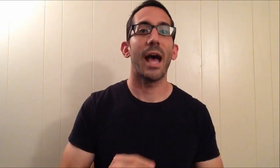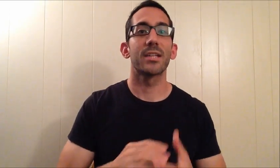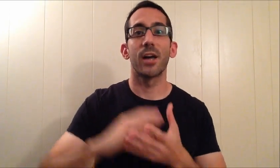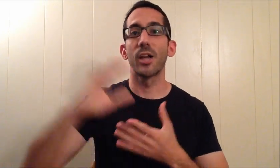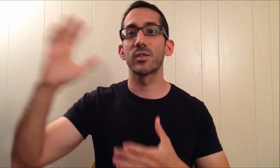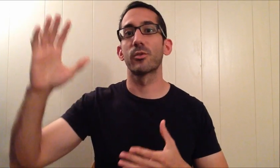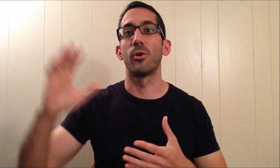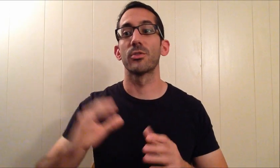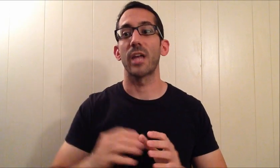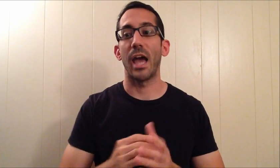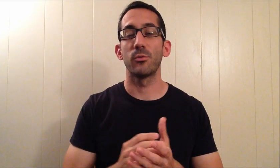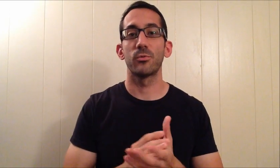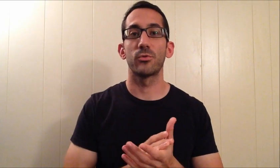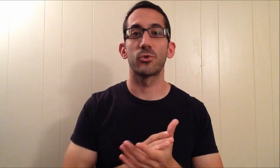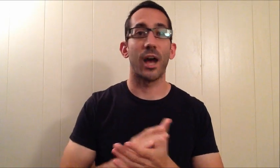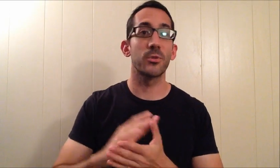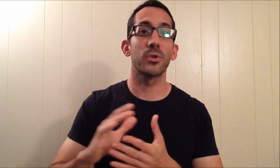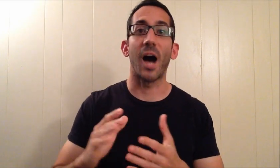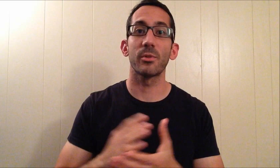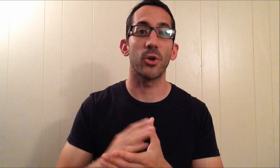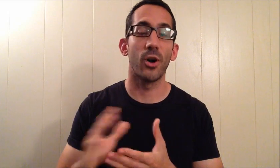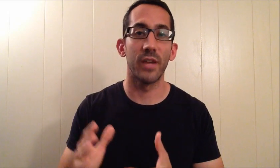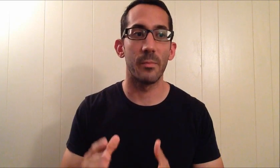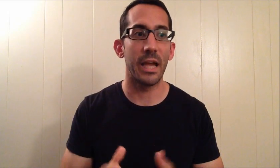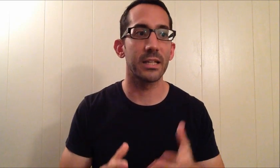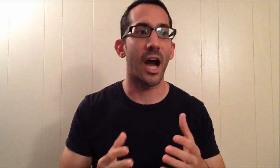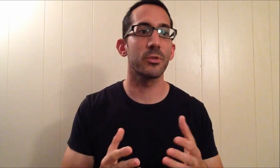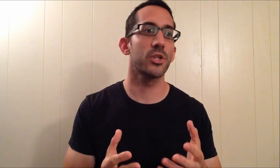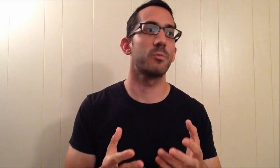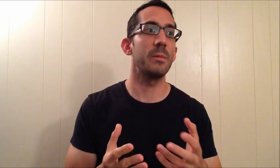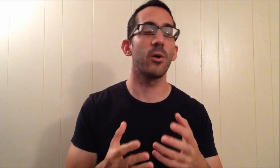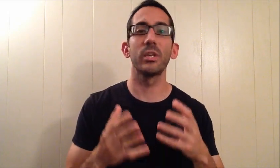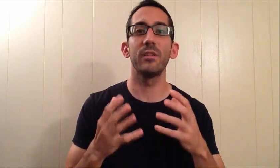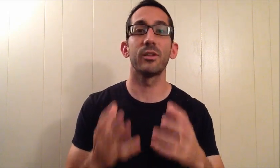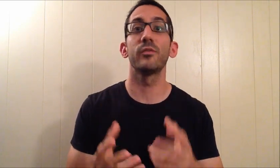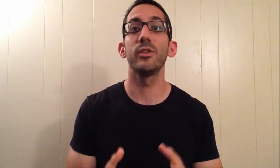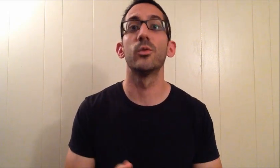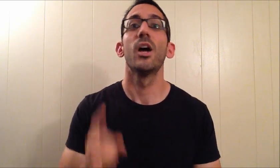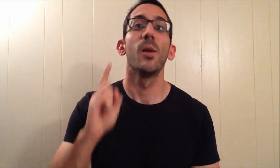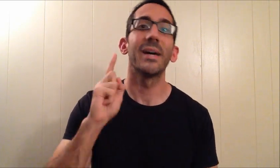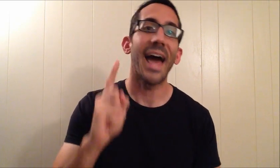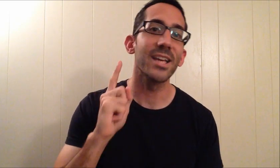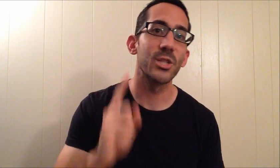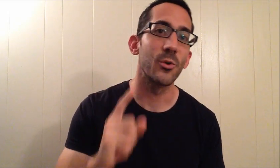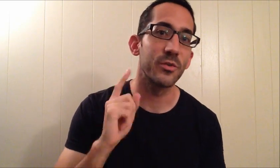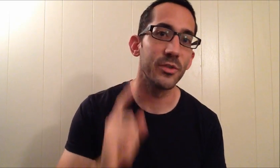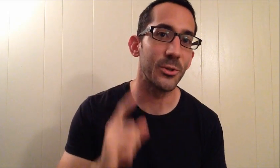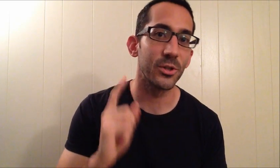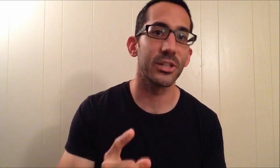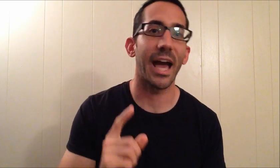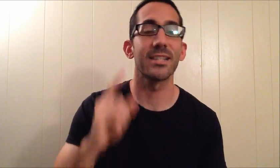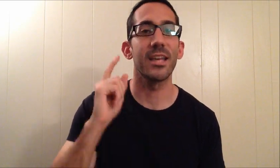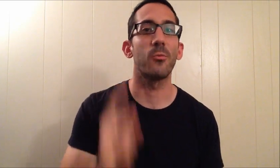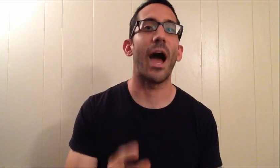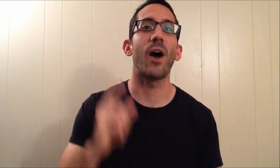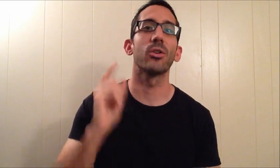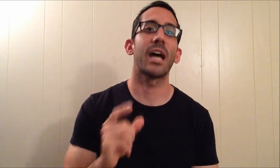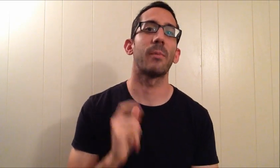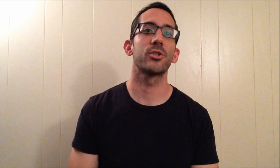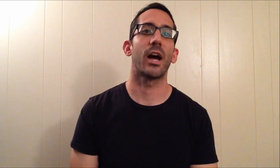has tons of goals and tries to accomplish all of them and accomplishes maybe only even a few, but has those few to look at and say, wow, look how much